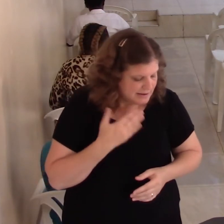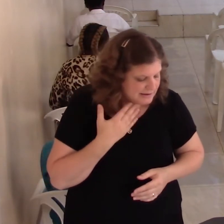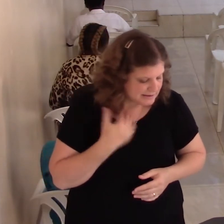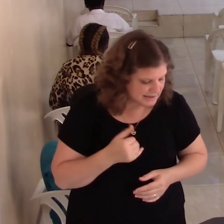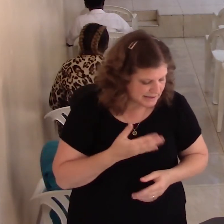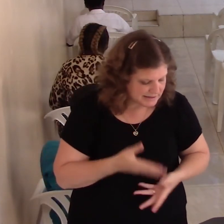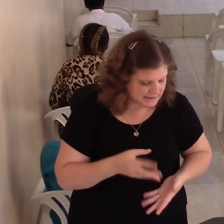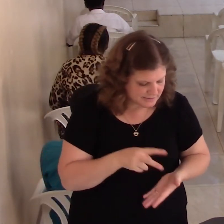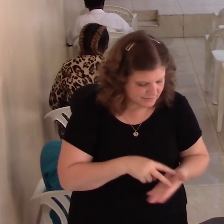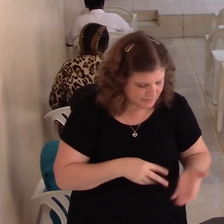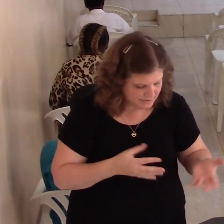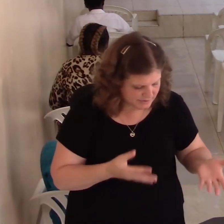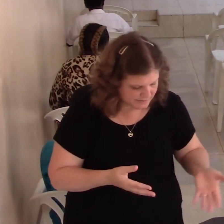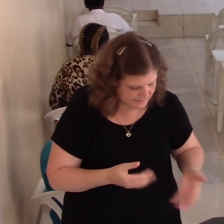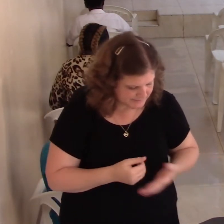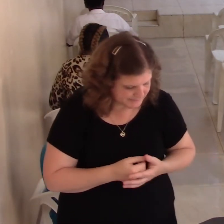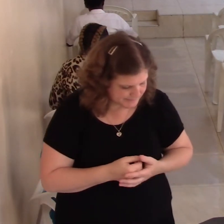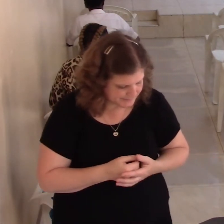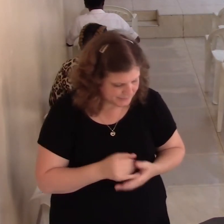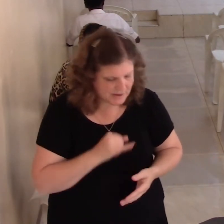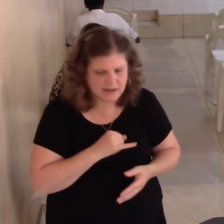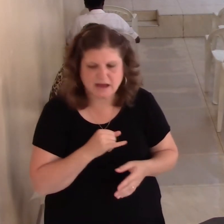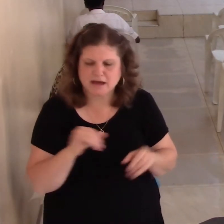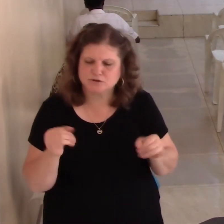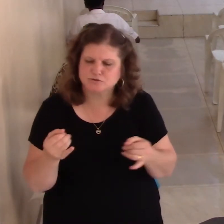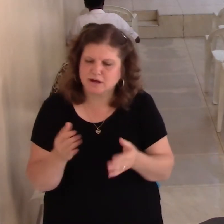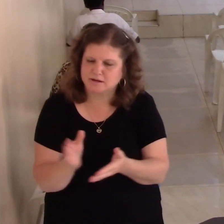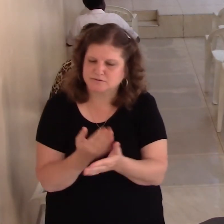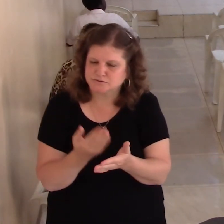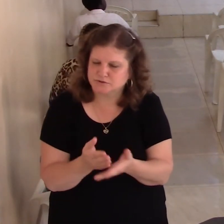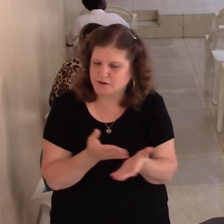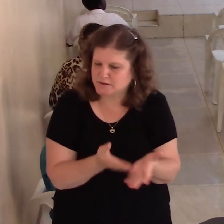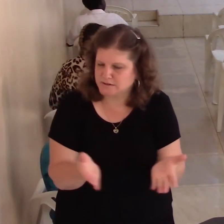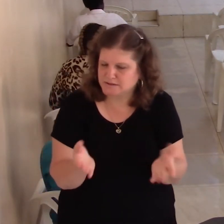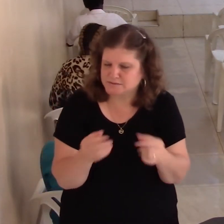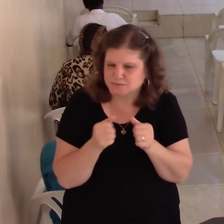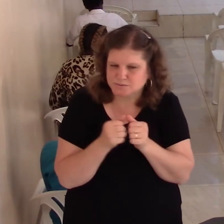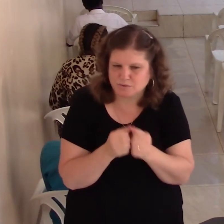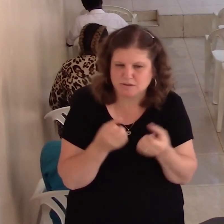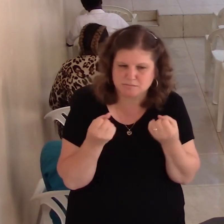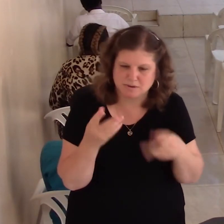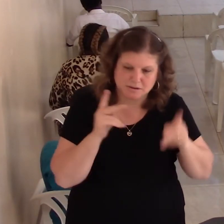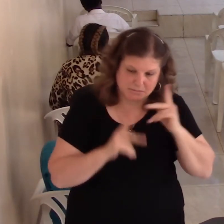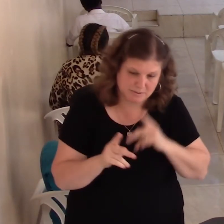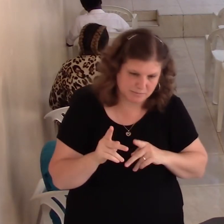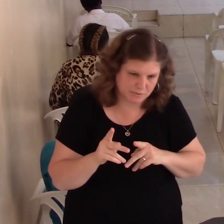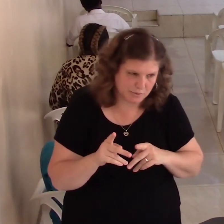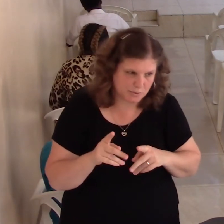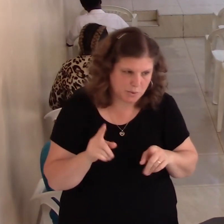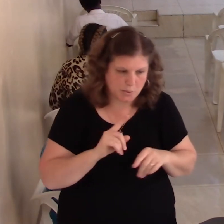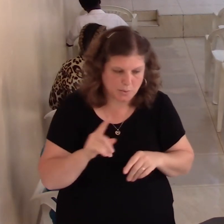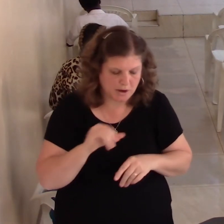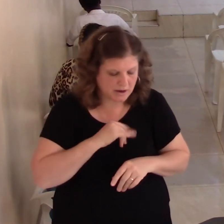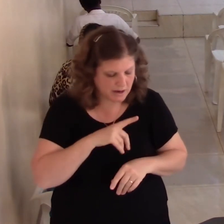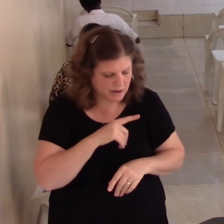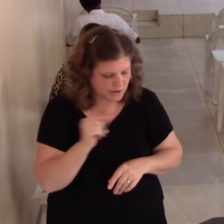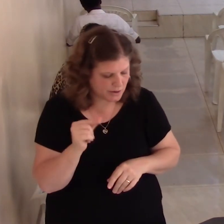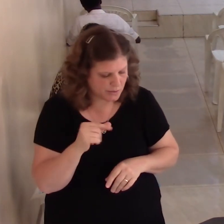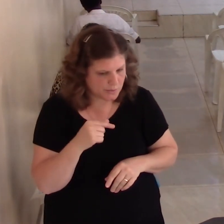many people everywhere I go. It doesn't matter if I preach in the States, if I preach in here or wherever. We're always praying for visible